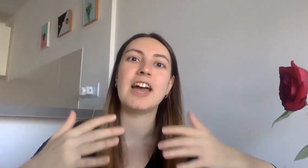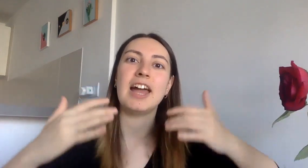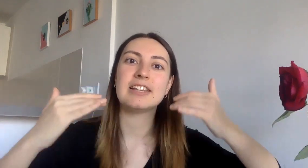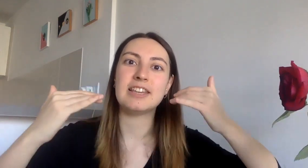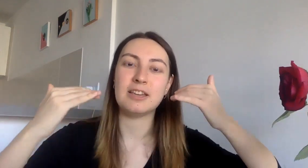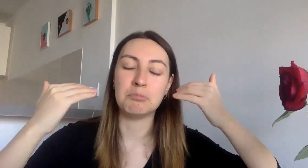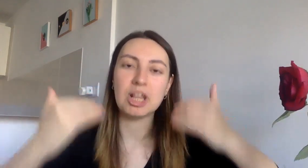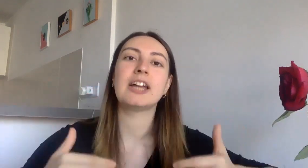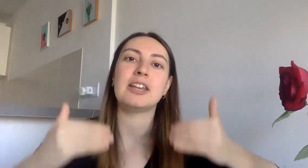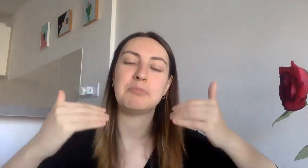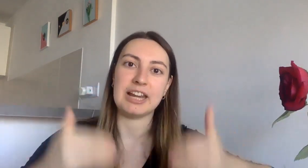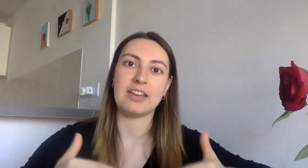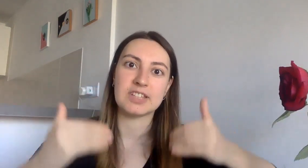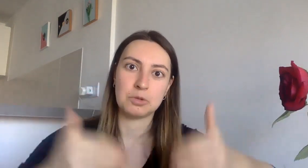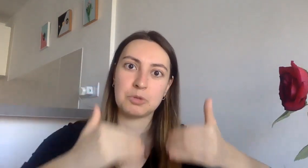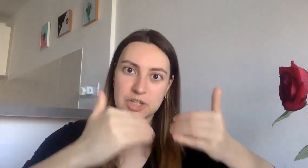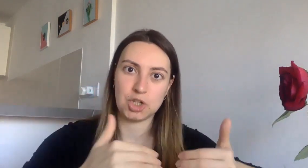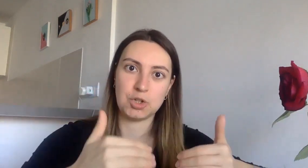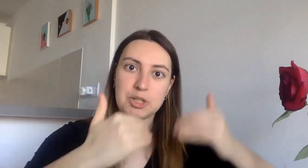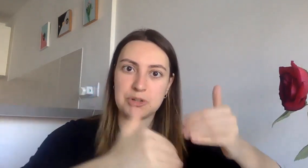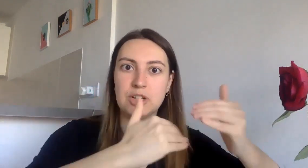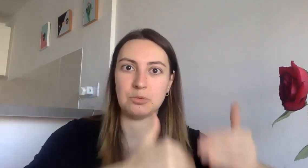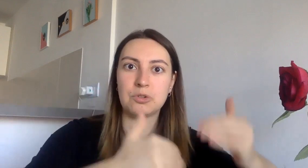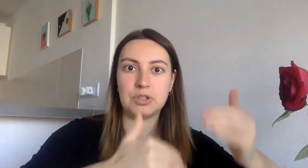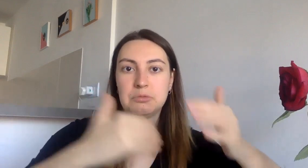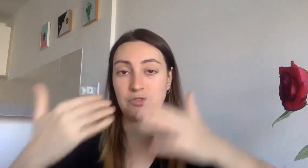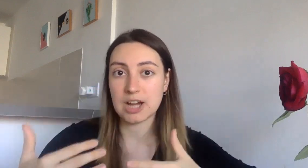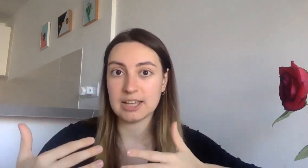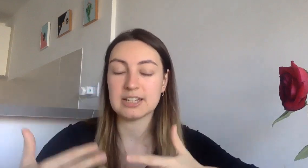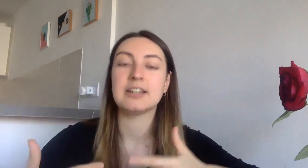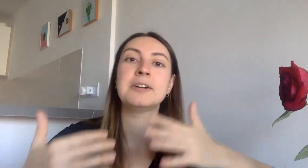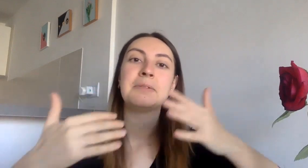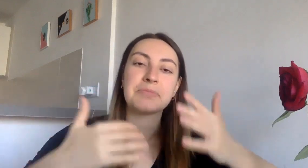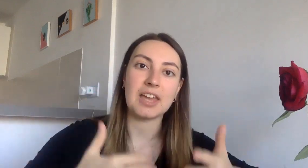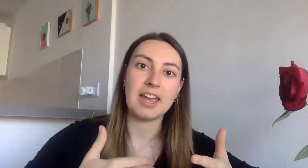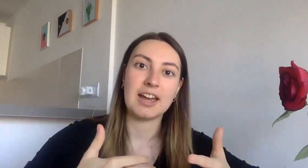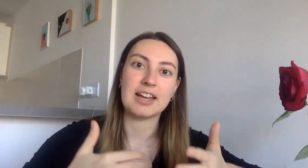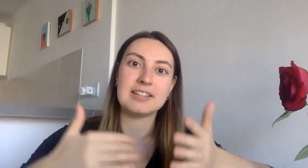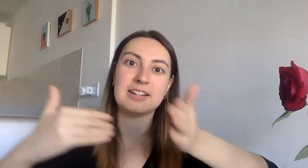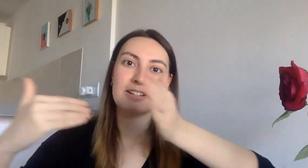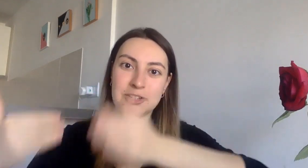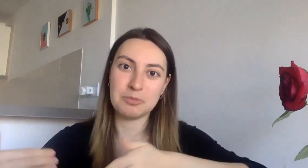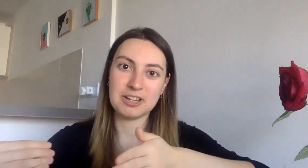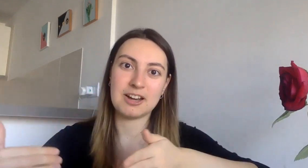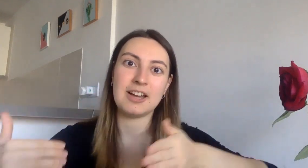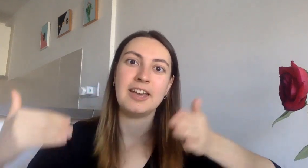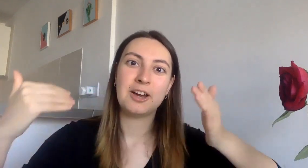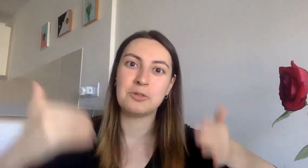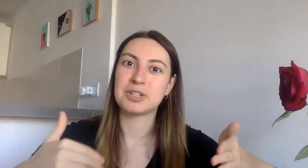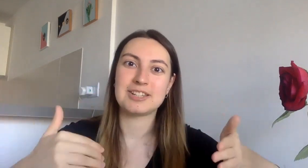and he blindly believed that what was he doing especially in war that was right and there are a servant guy who was